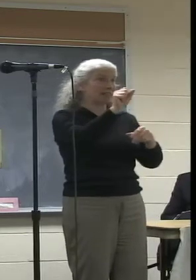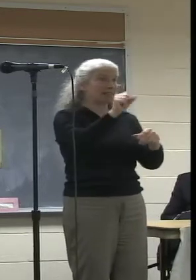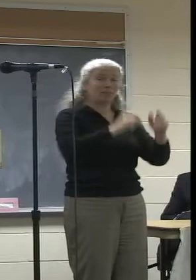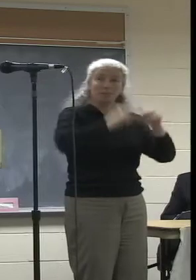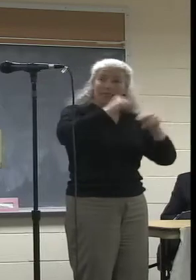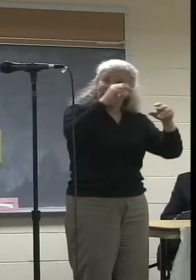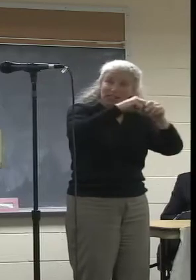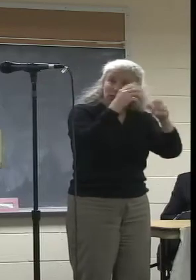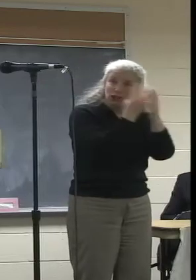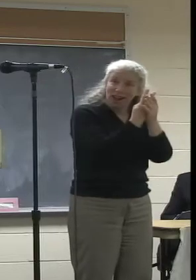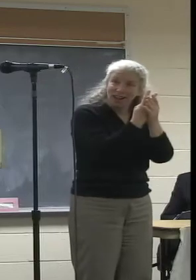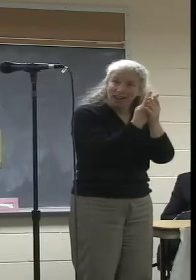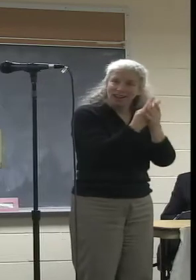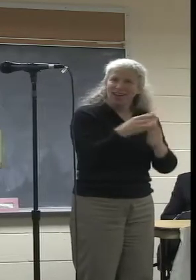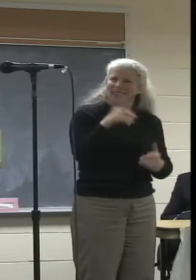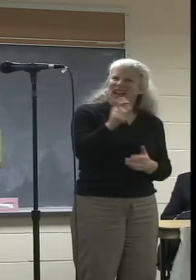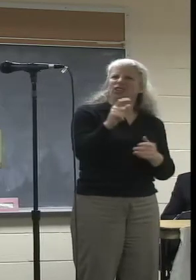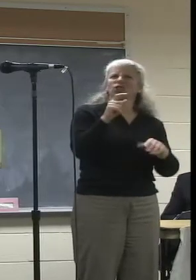this is Hollywood.